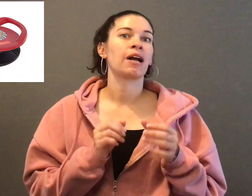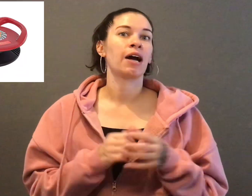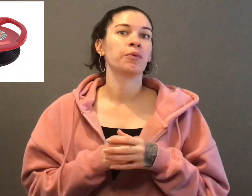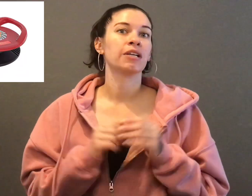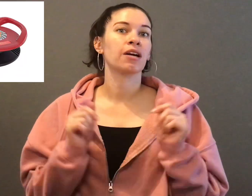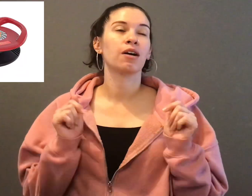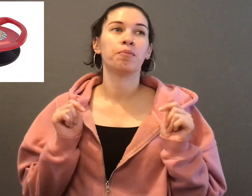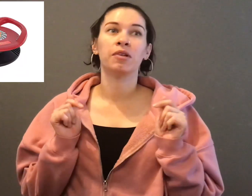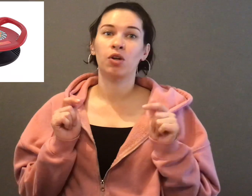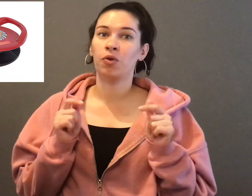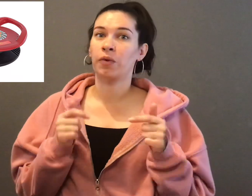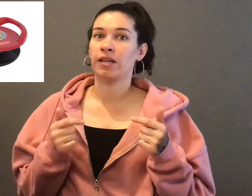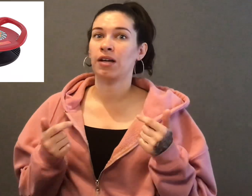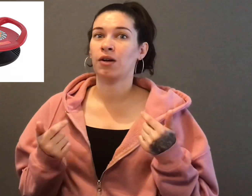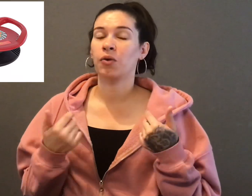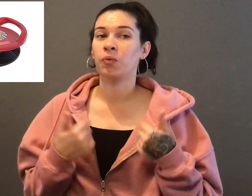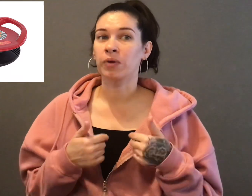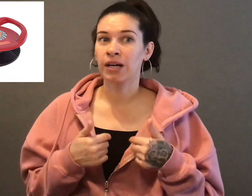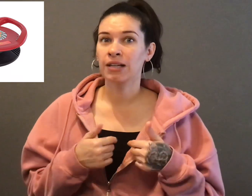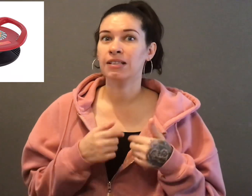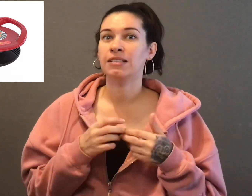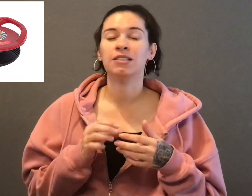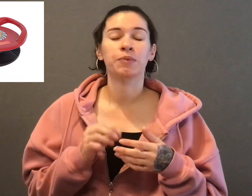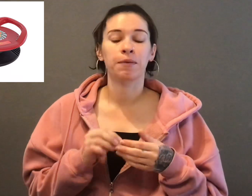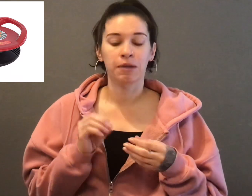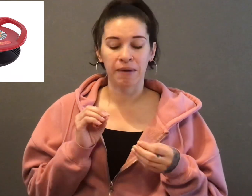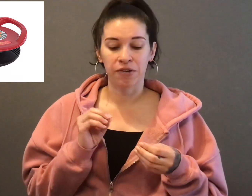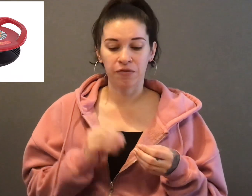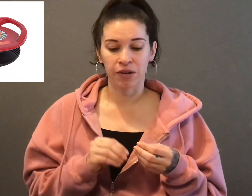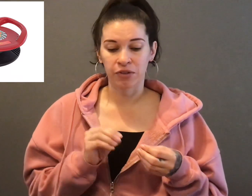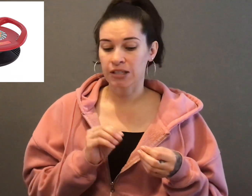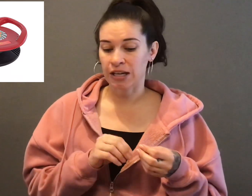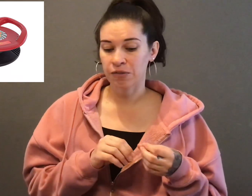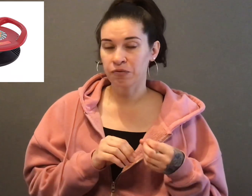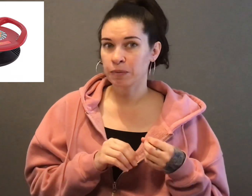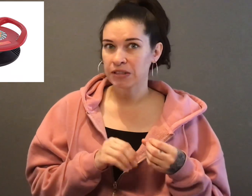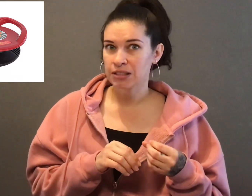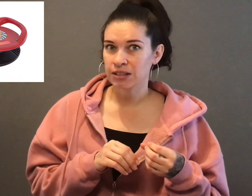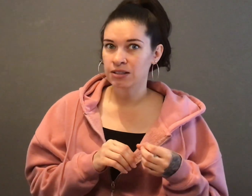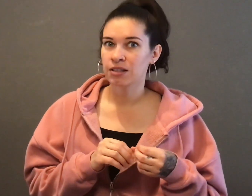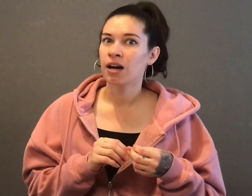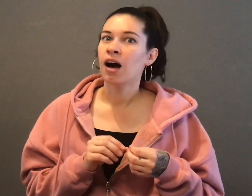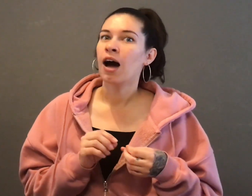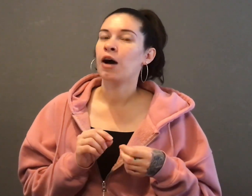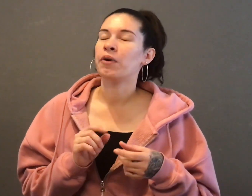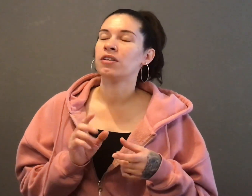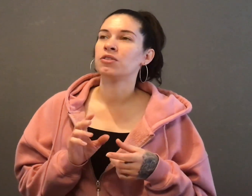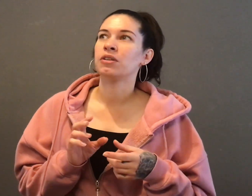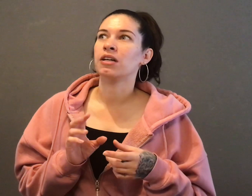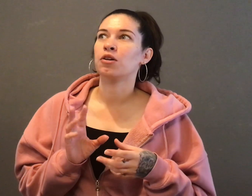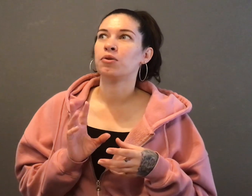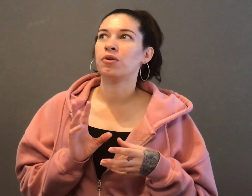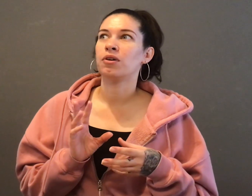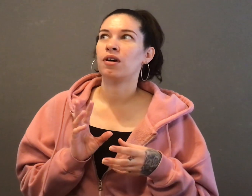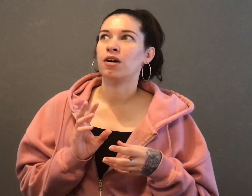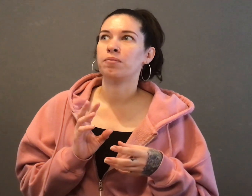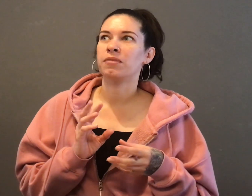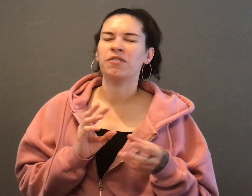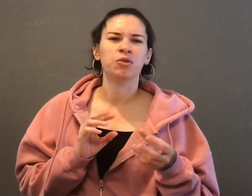I will link below the one that we got and this is probably my favorite item from this list. I will also link a few